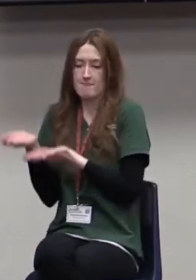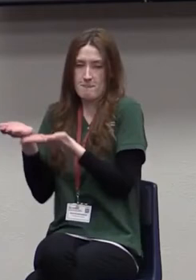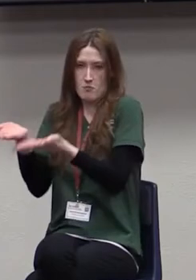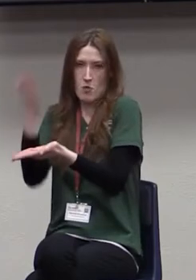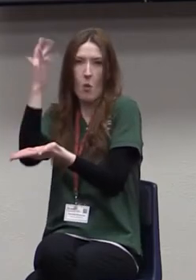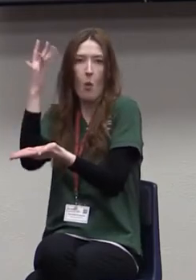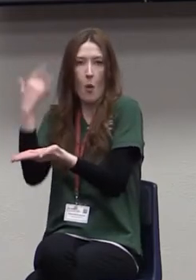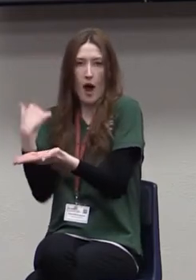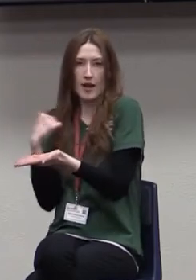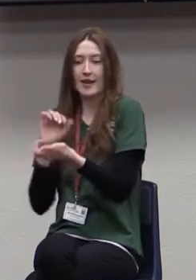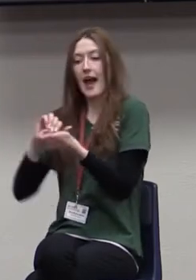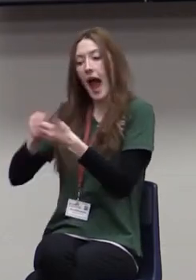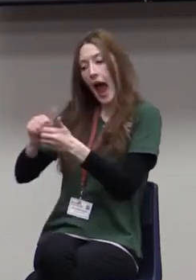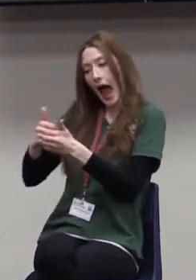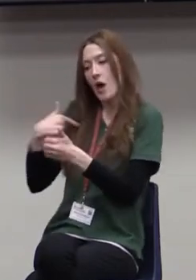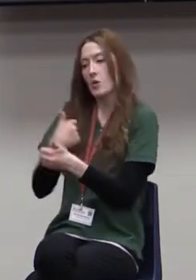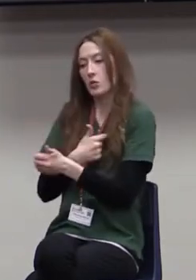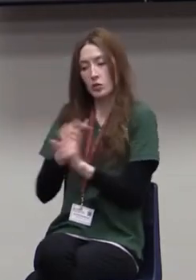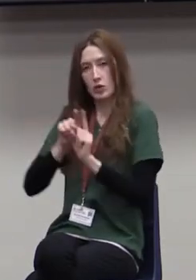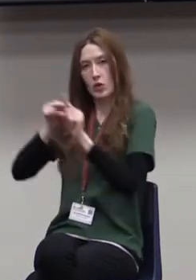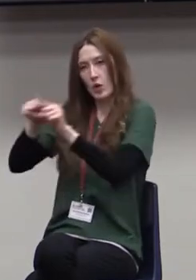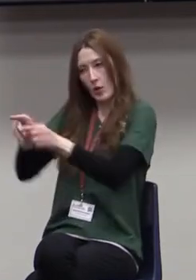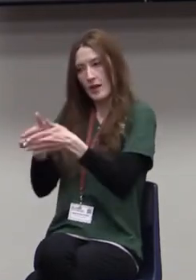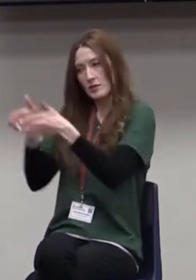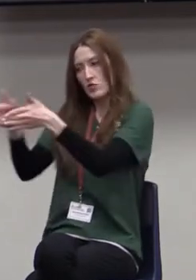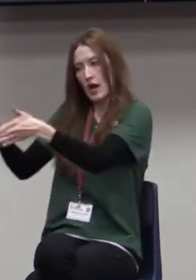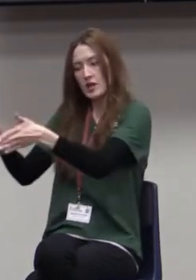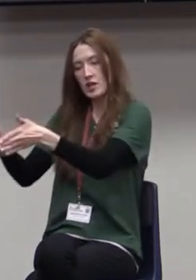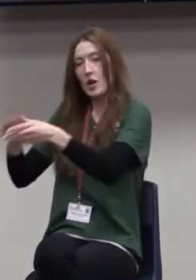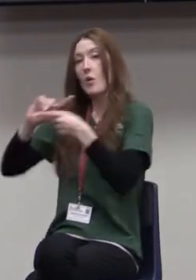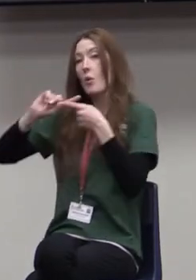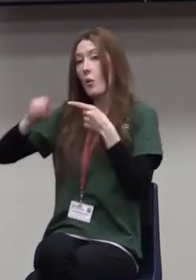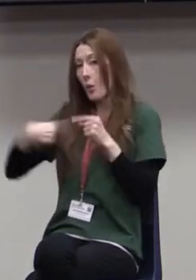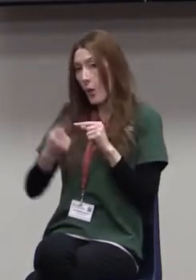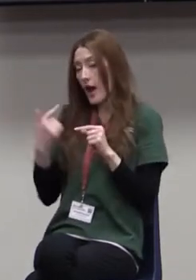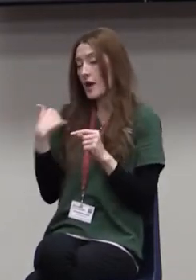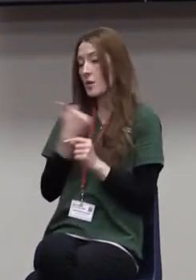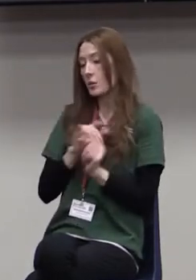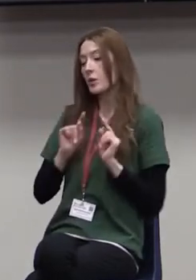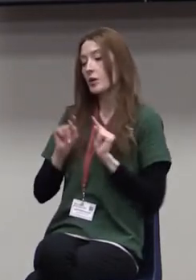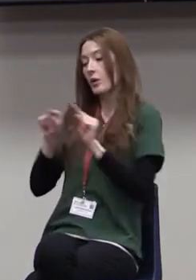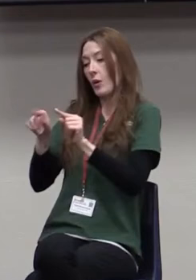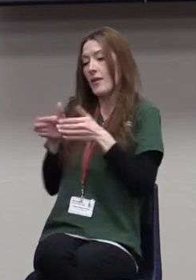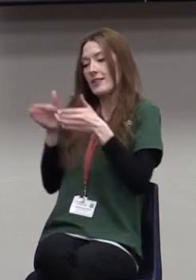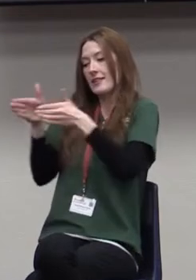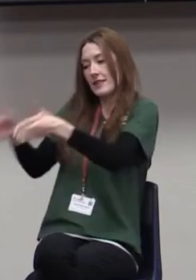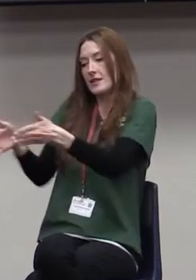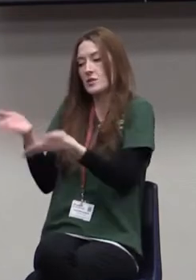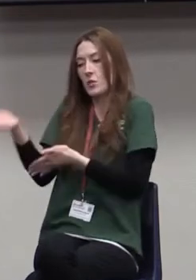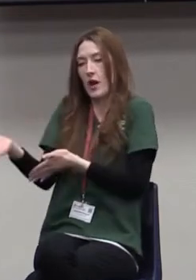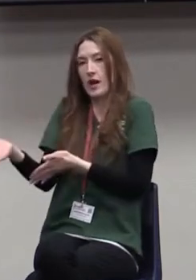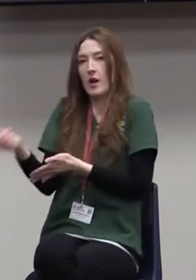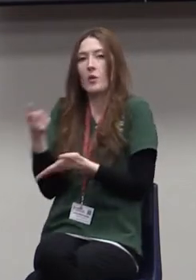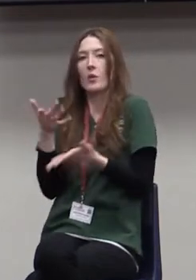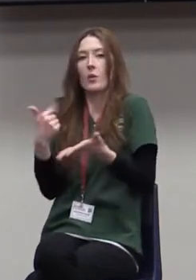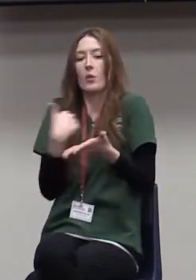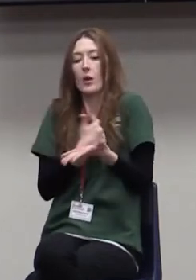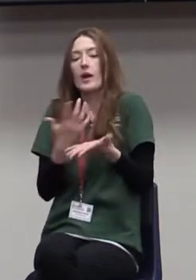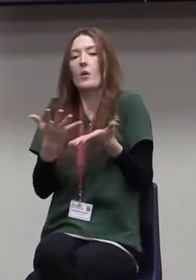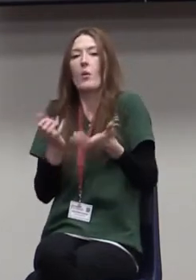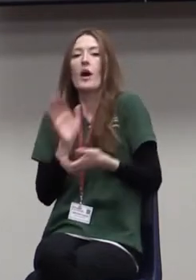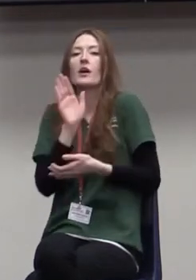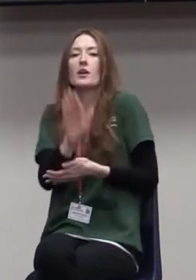Here's how we're going to move in this direction. Here's when we're going to move in this direction. And we would like your help.